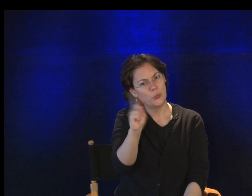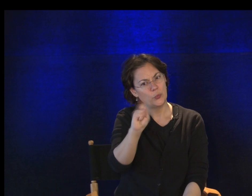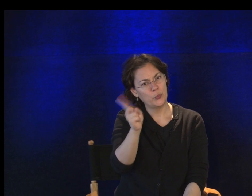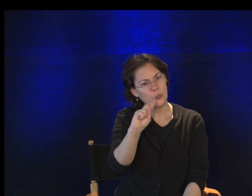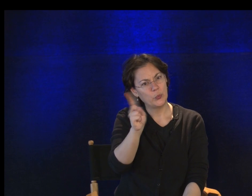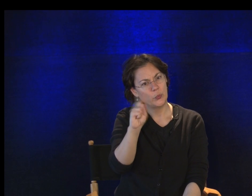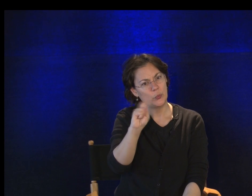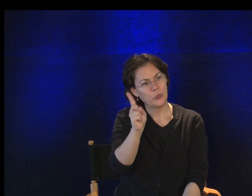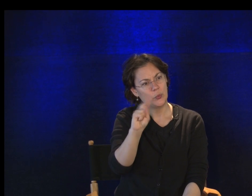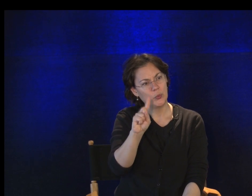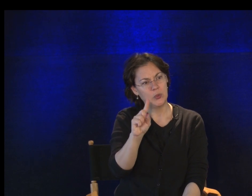Where?